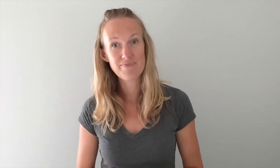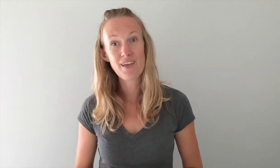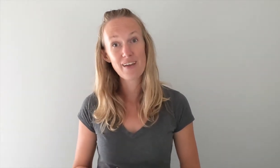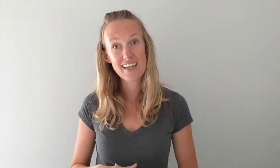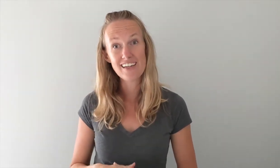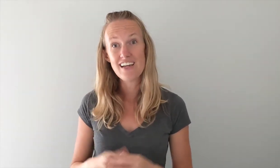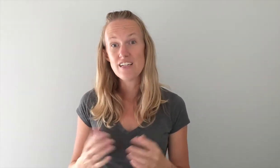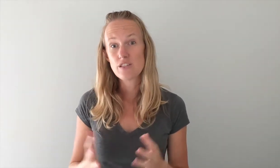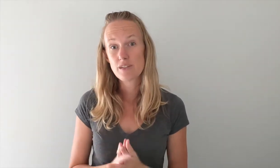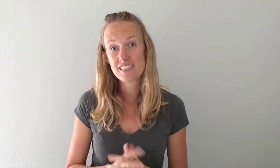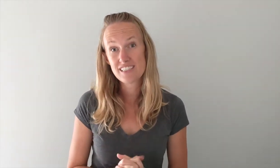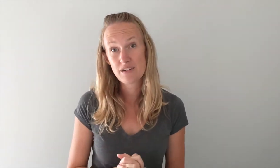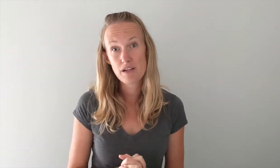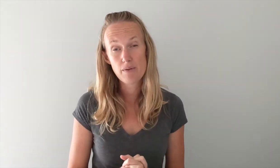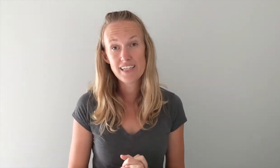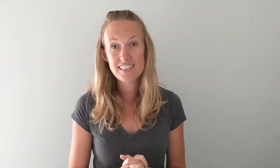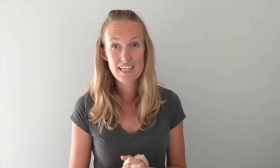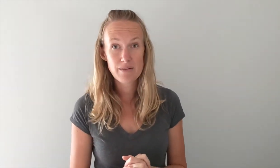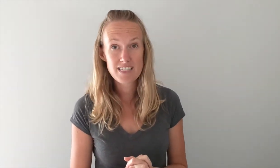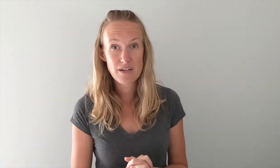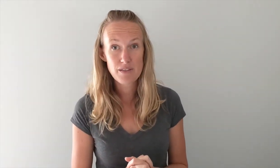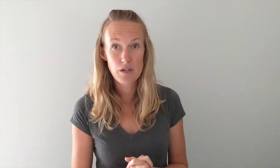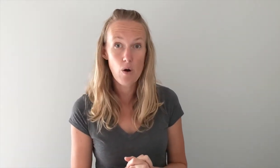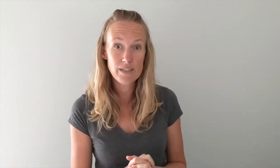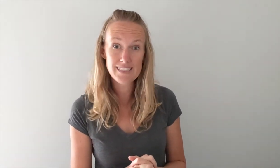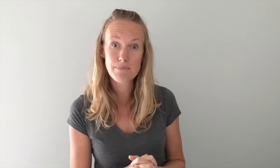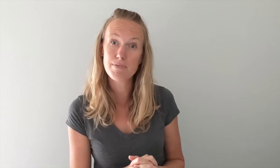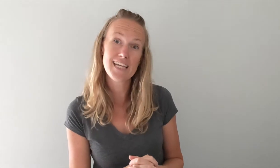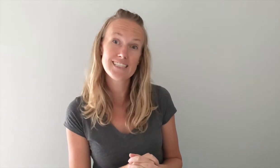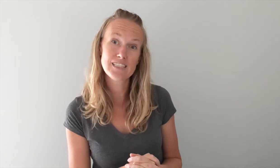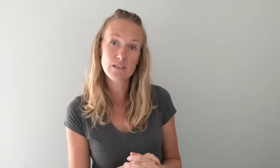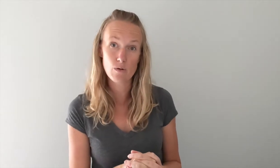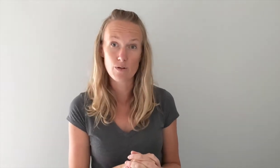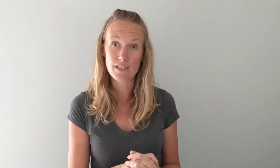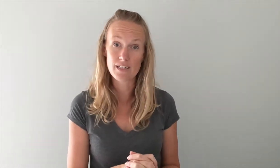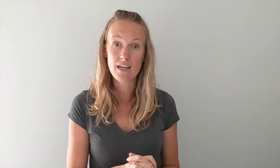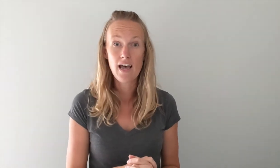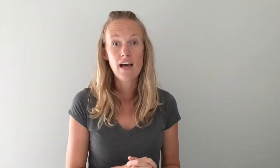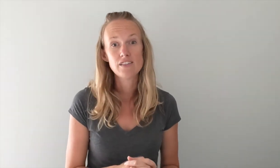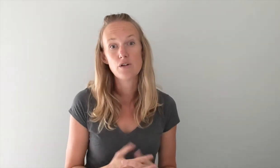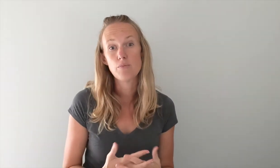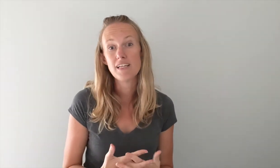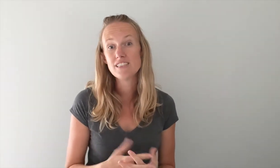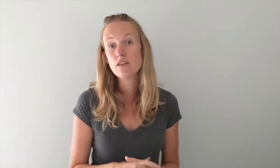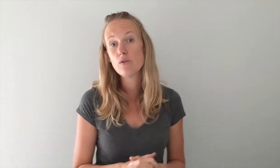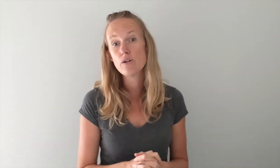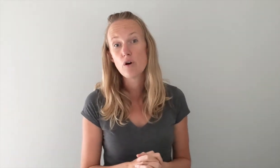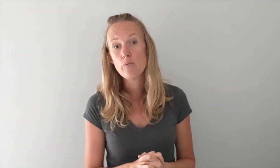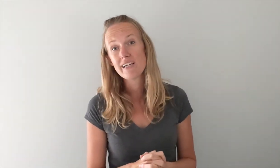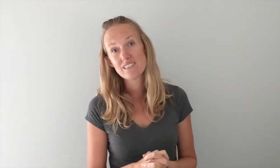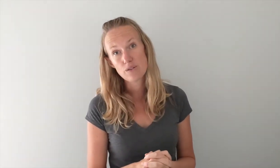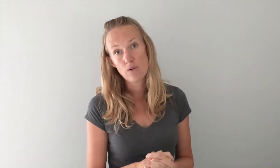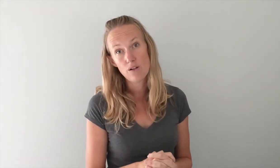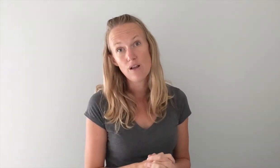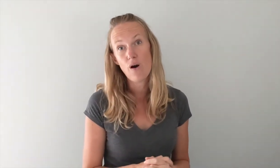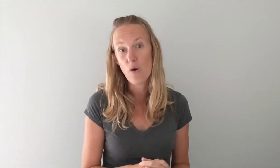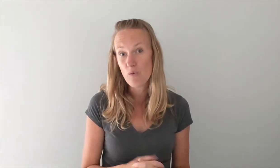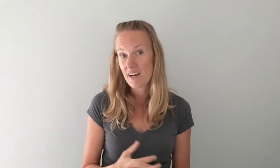Okay so we're going to start right away today we start with the chorus Bless the Lord. So bless the Lord oh my soul oh my